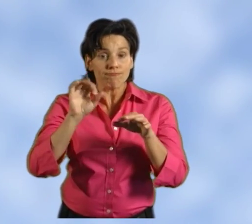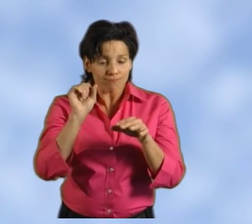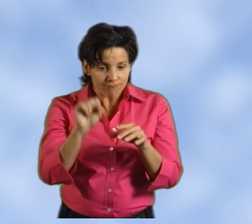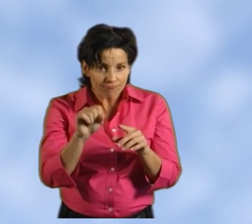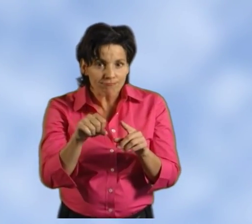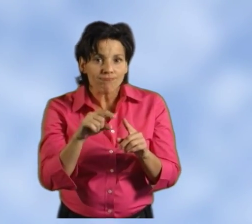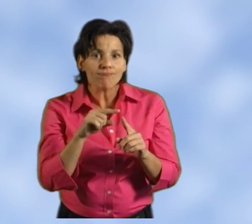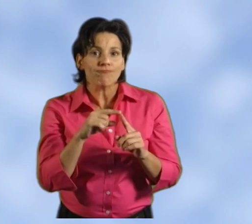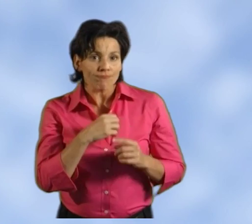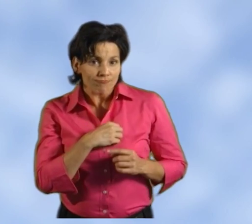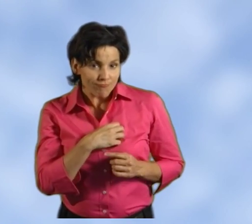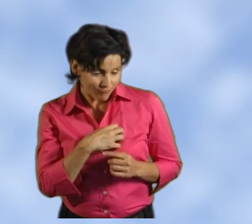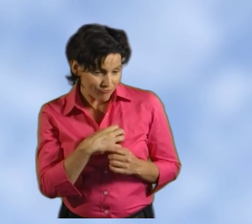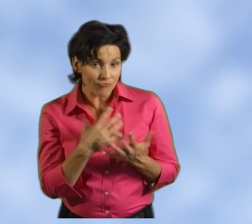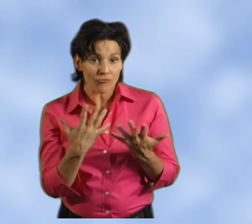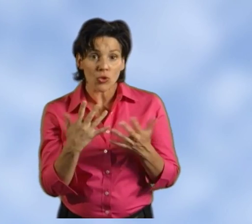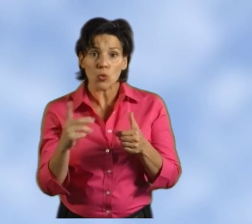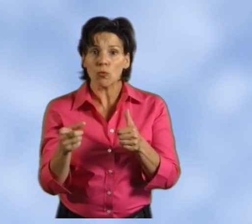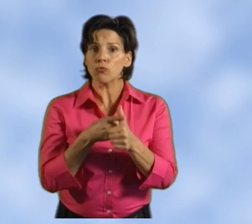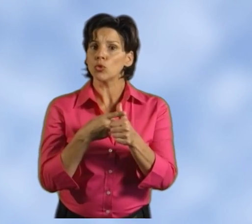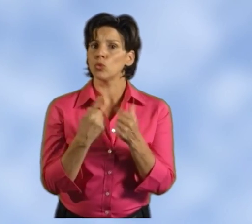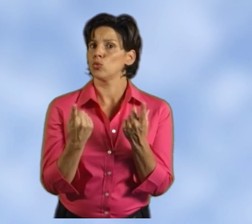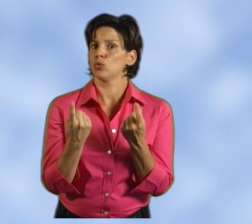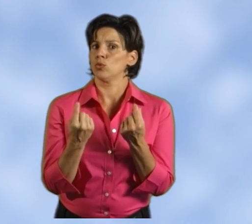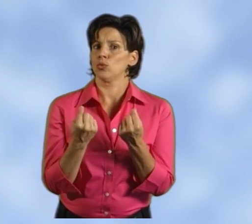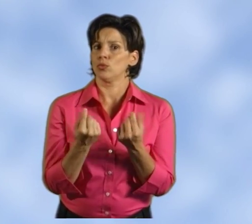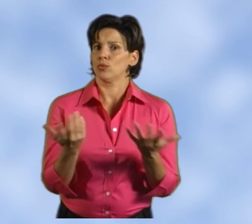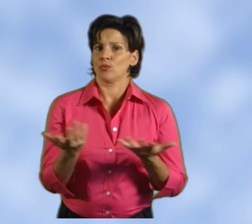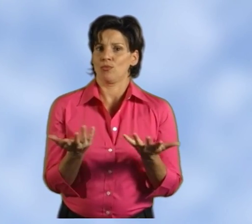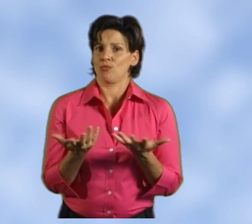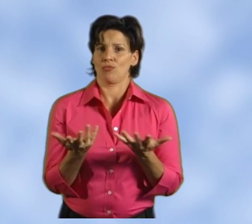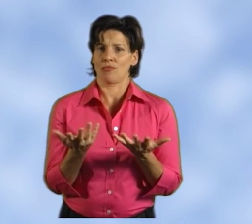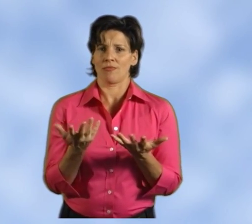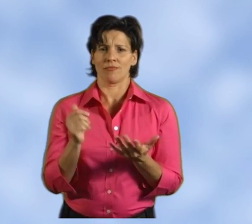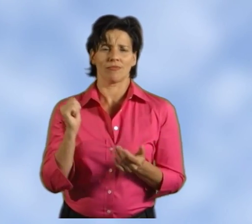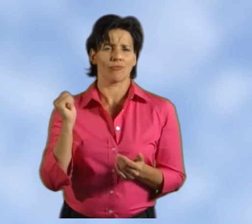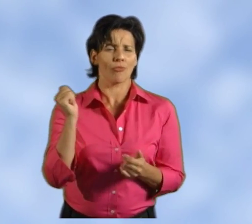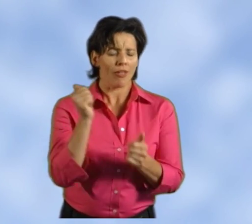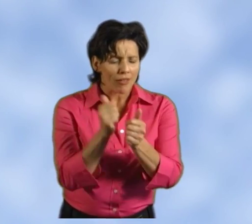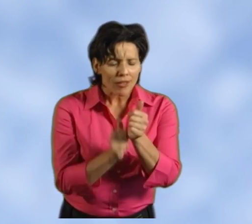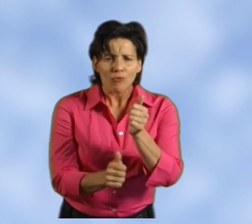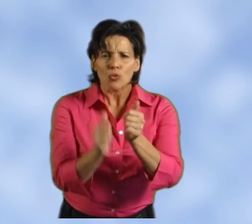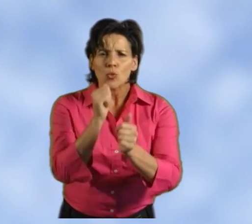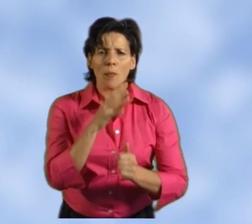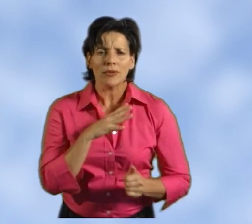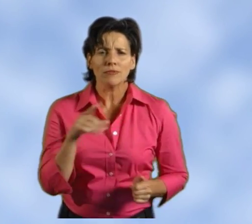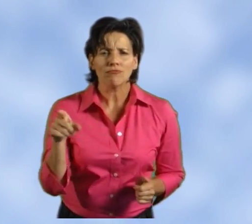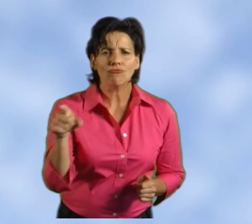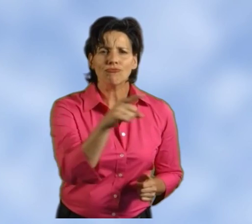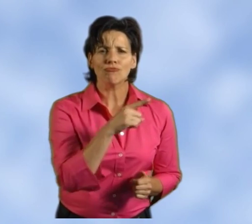As in the case of the steps involved in diagnosis, the first and most important thing every woman should do